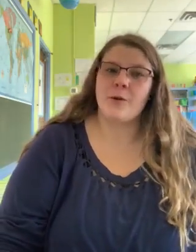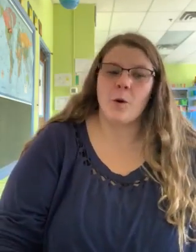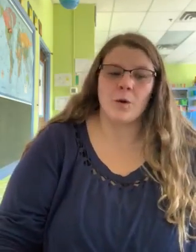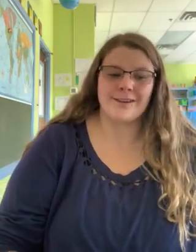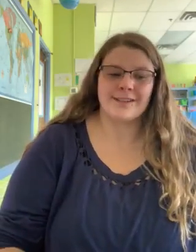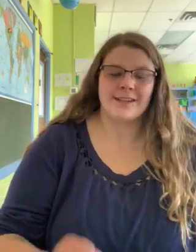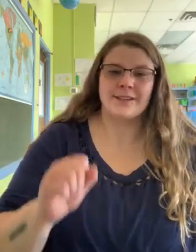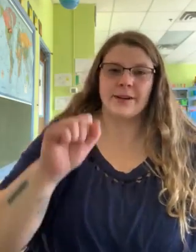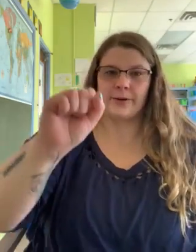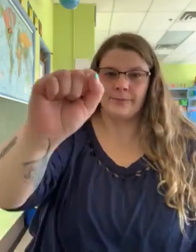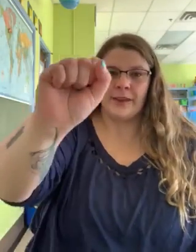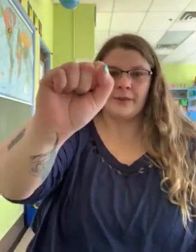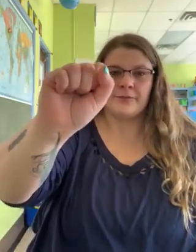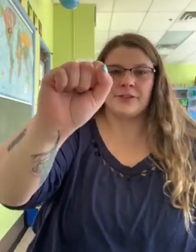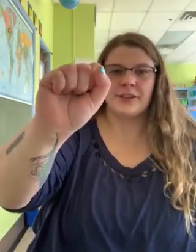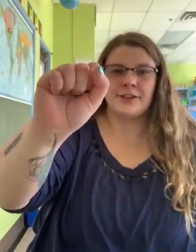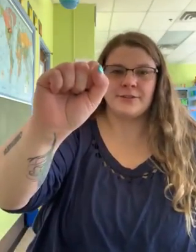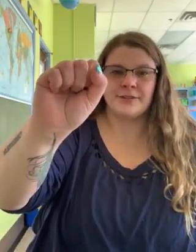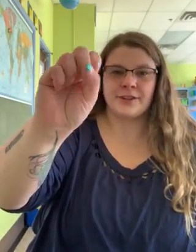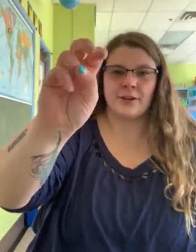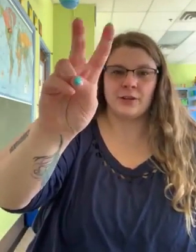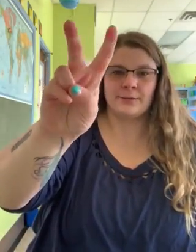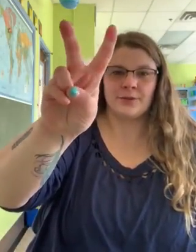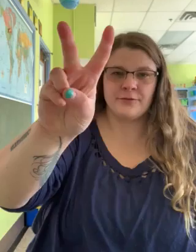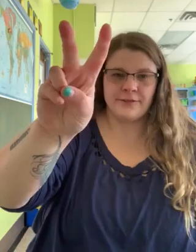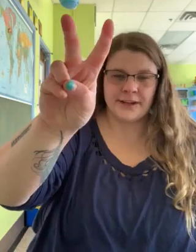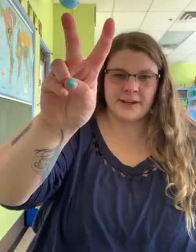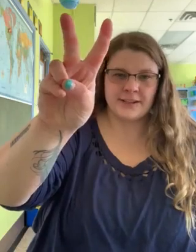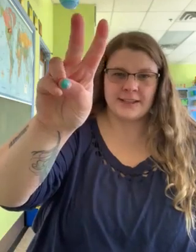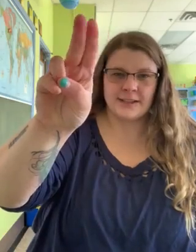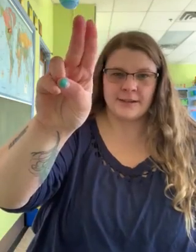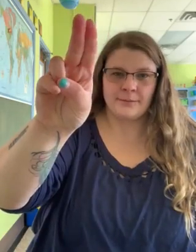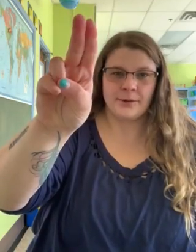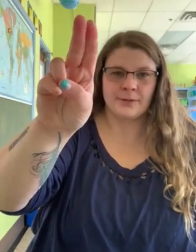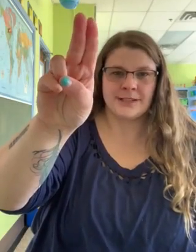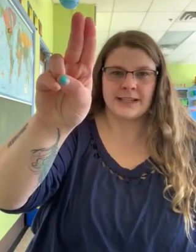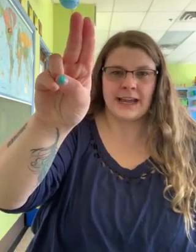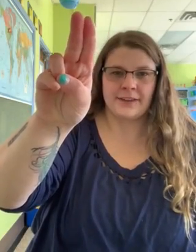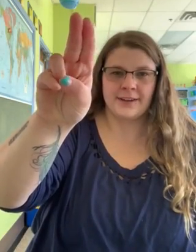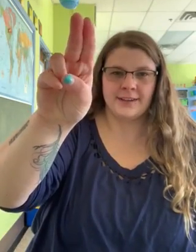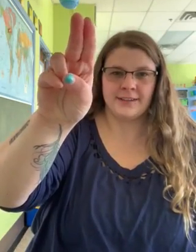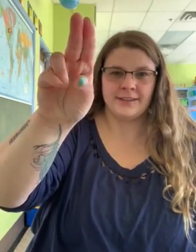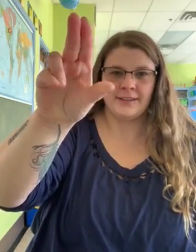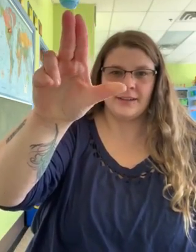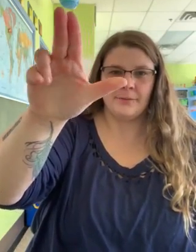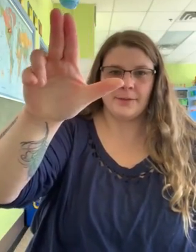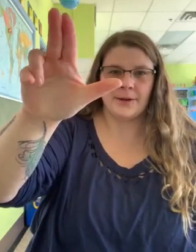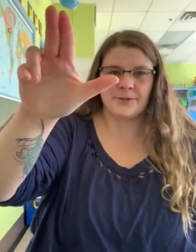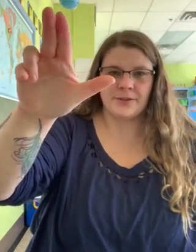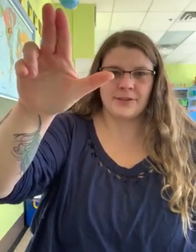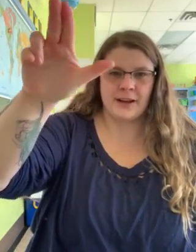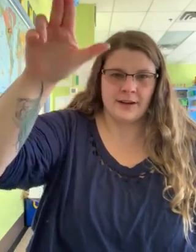horse. So what you're gonna do is you're gonna hold up two fingers, put them together, put out your thumb,